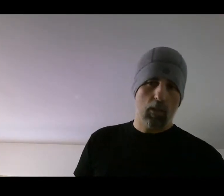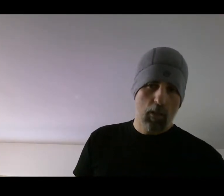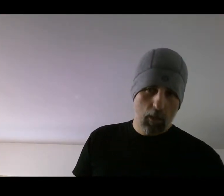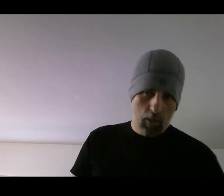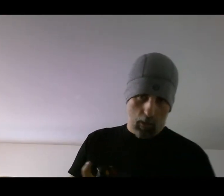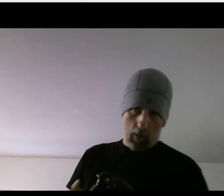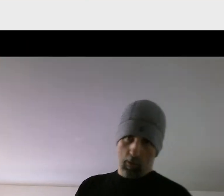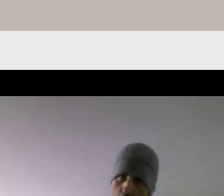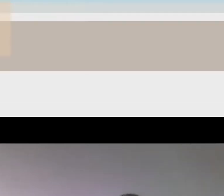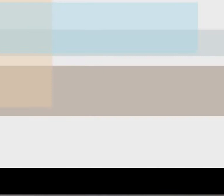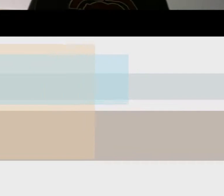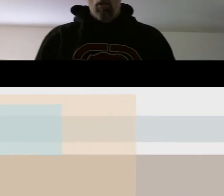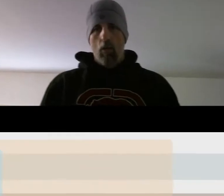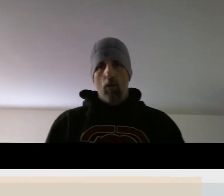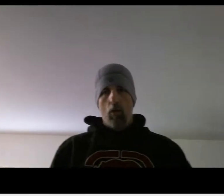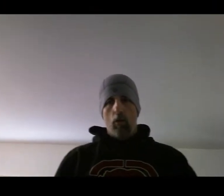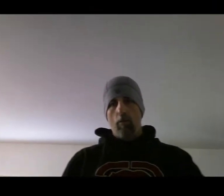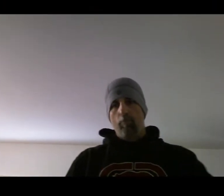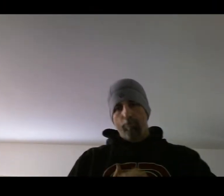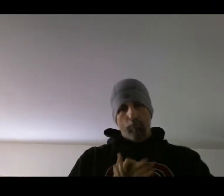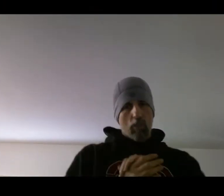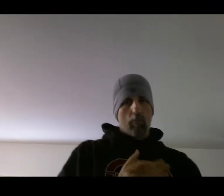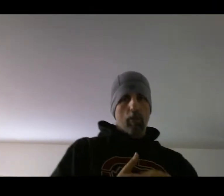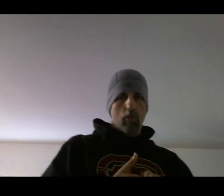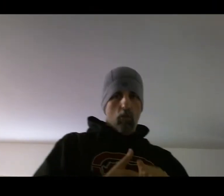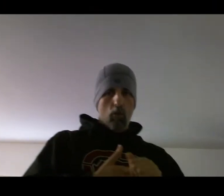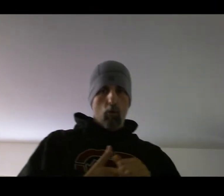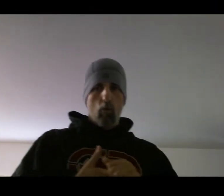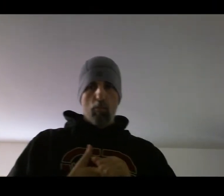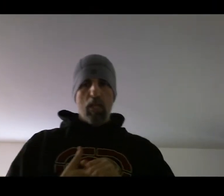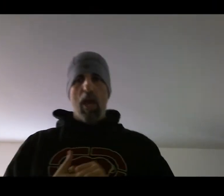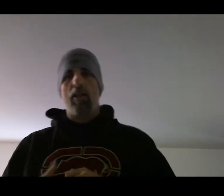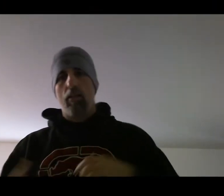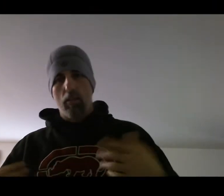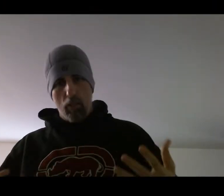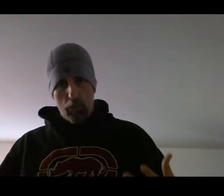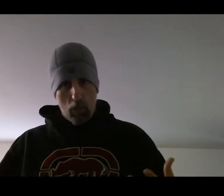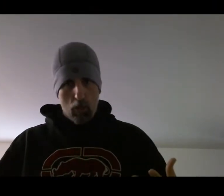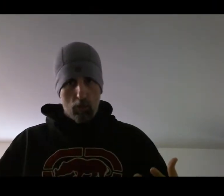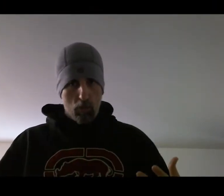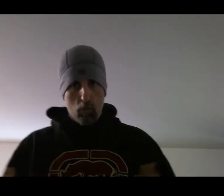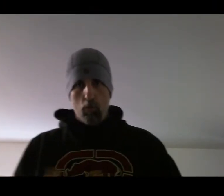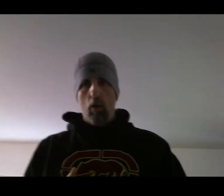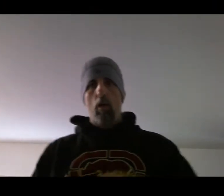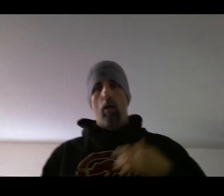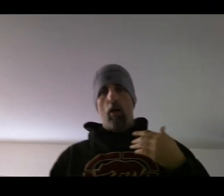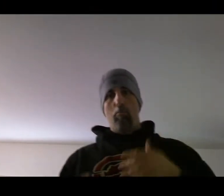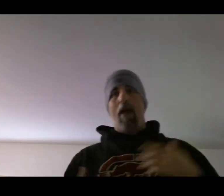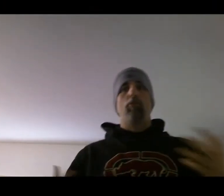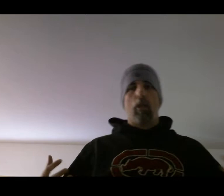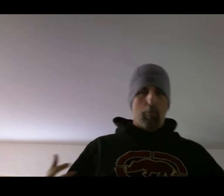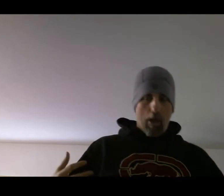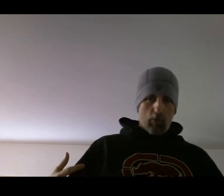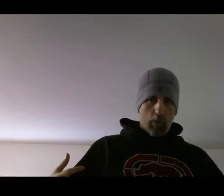D-pad for that kind of stuff. Okay, something to be added in regards to bouncing and pouncing.